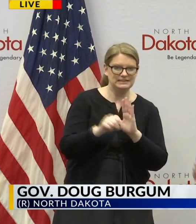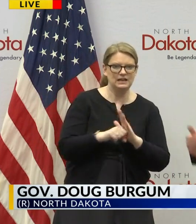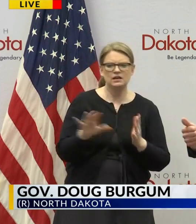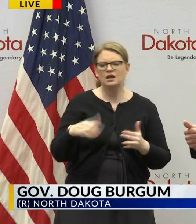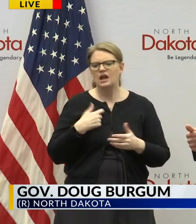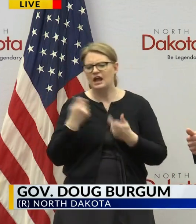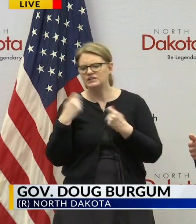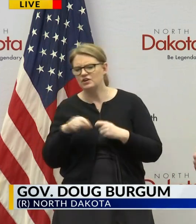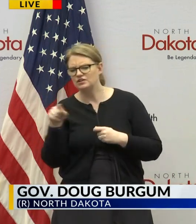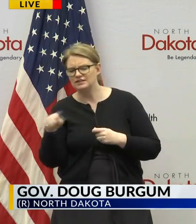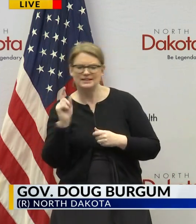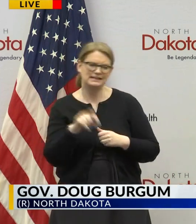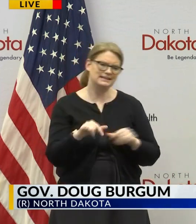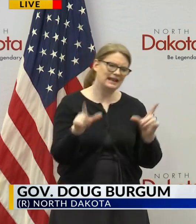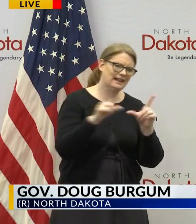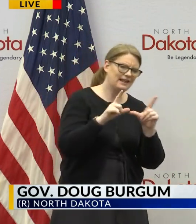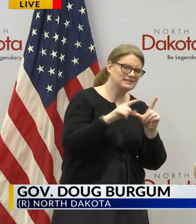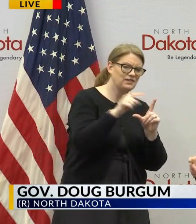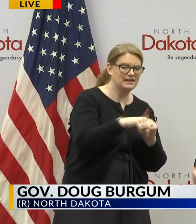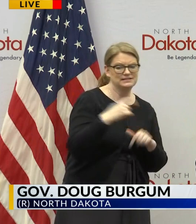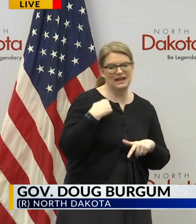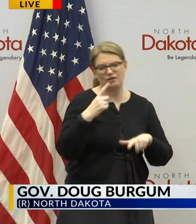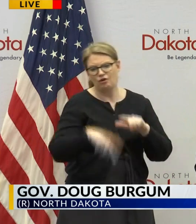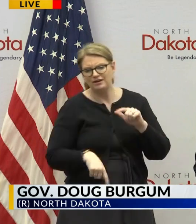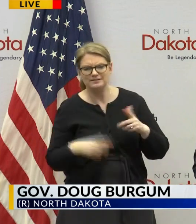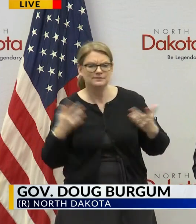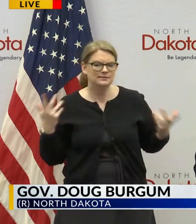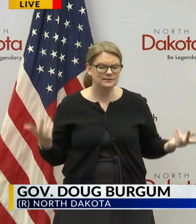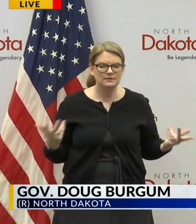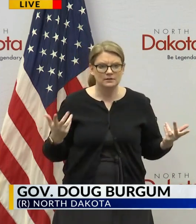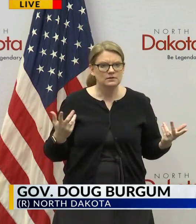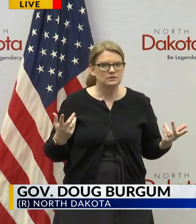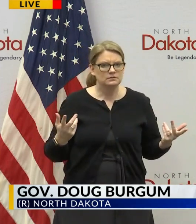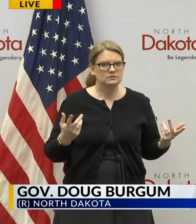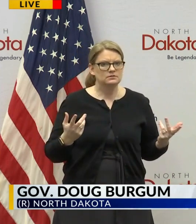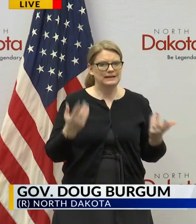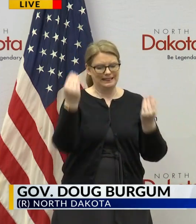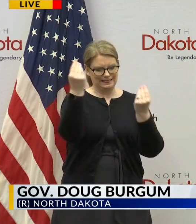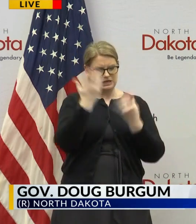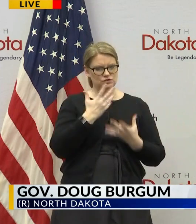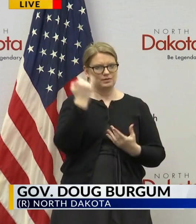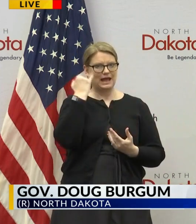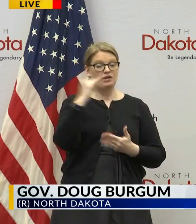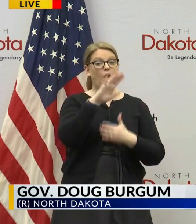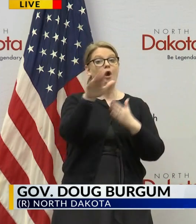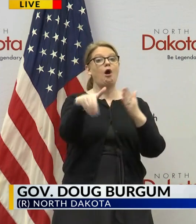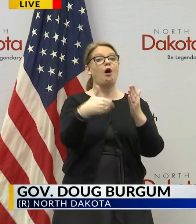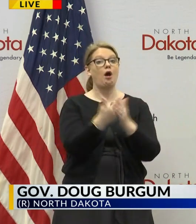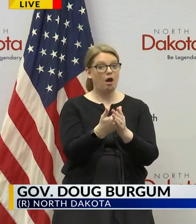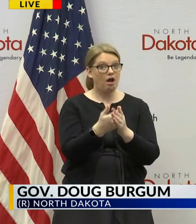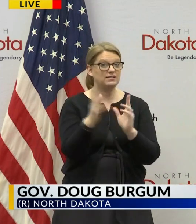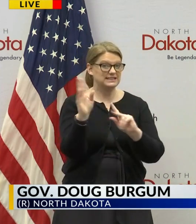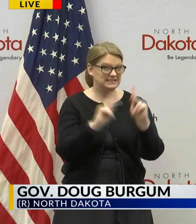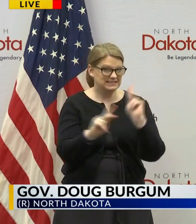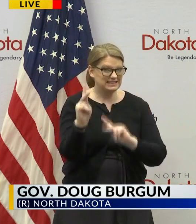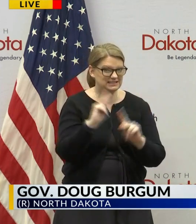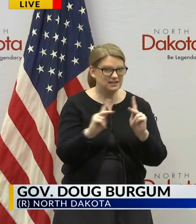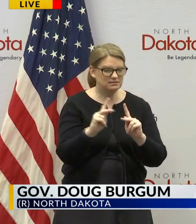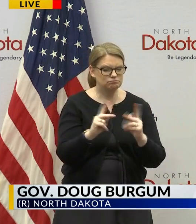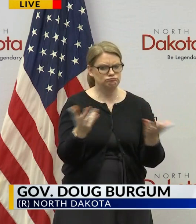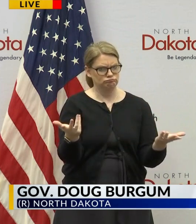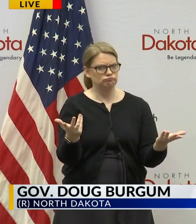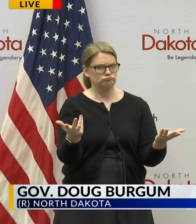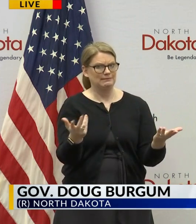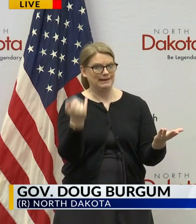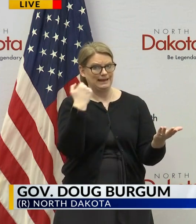tried to do this I needed to get a license for that I couldn't do it we want to hear those ideas so all citizens are also invited to